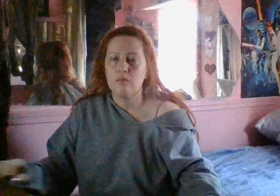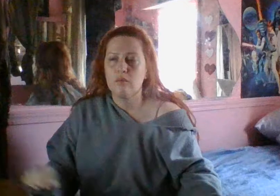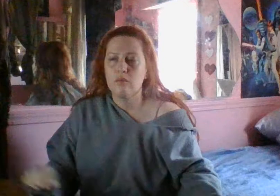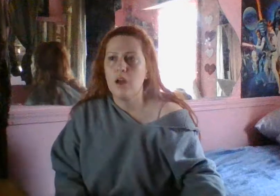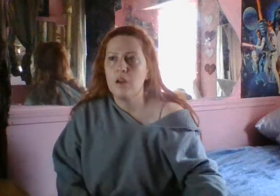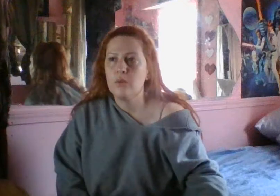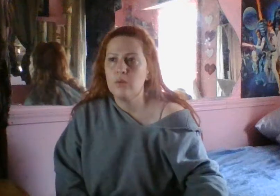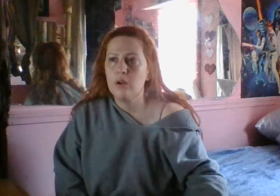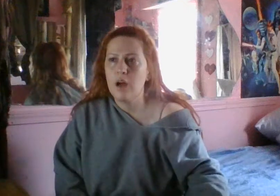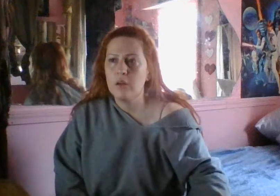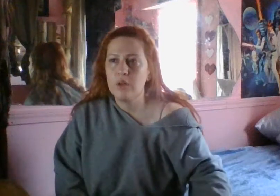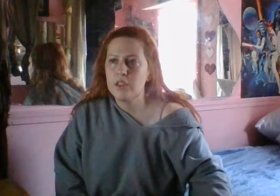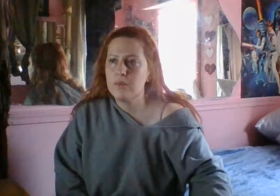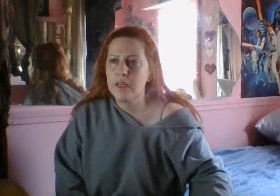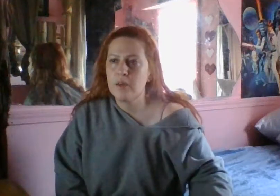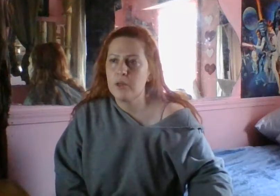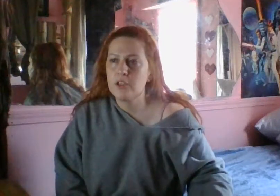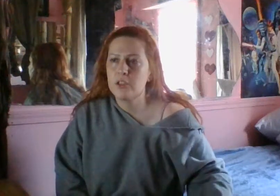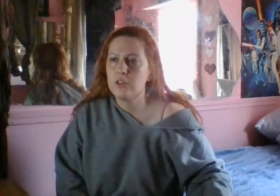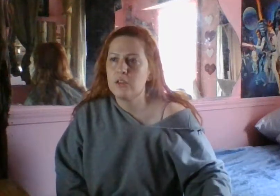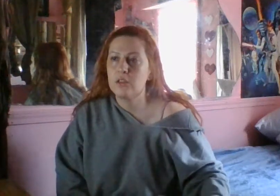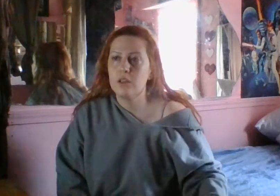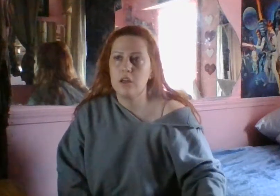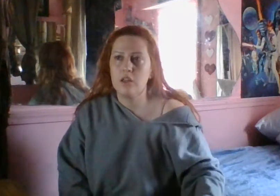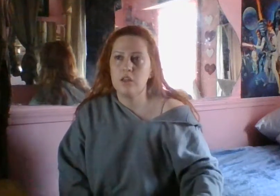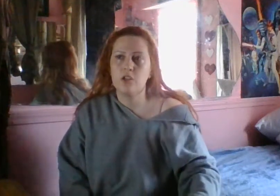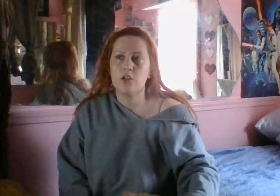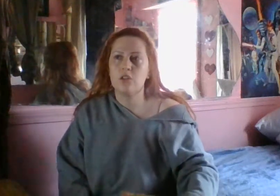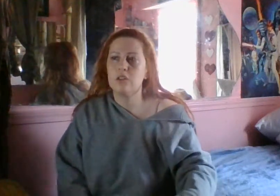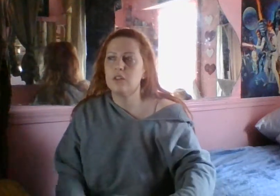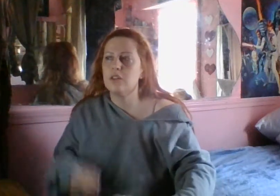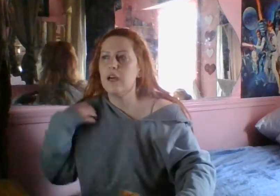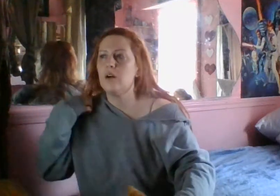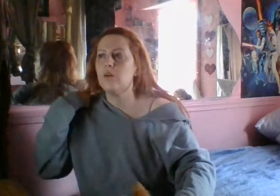I want to make a personal journal now.